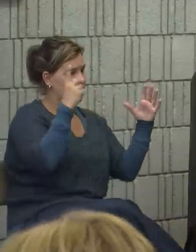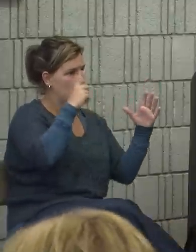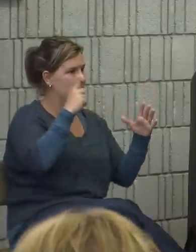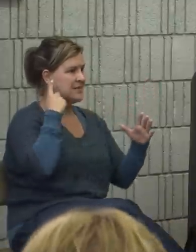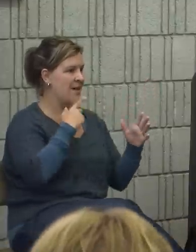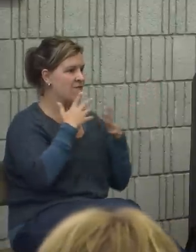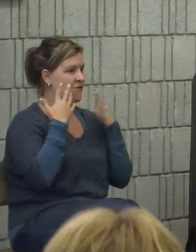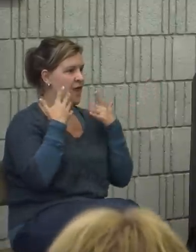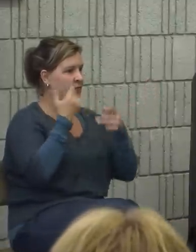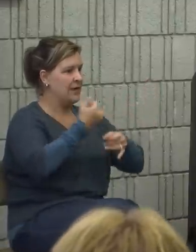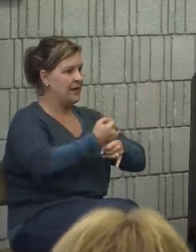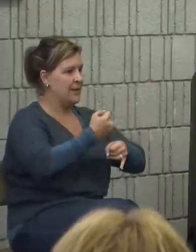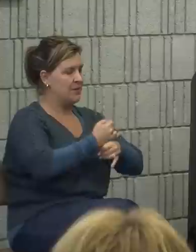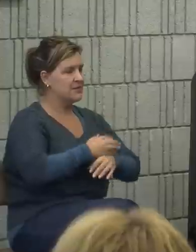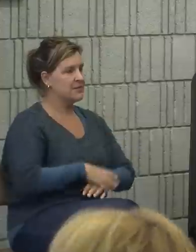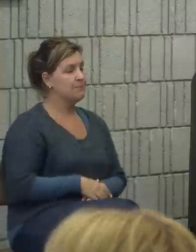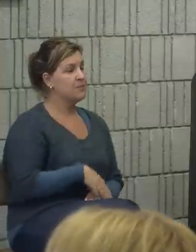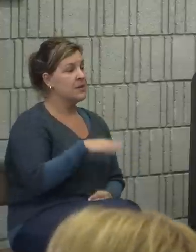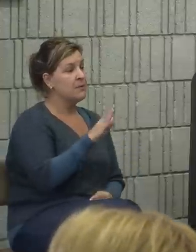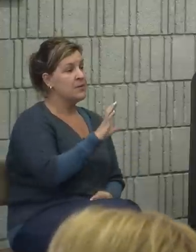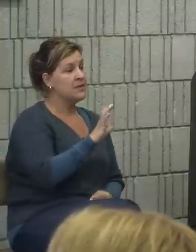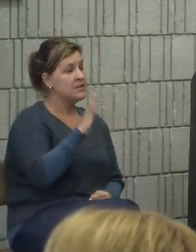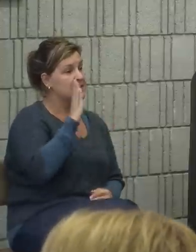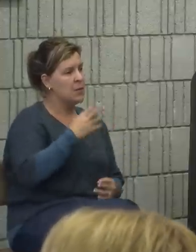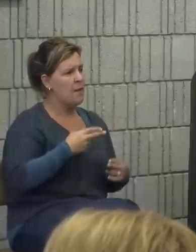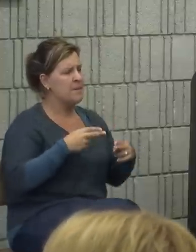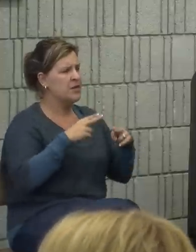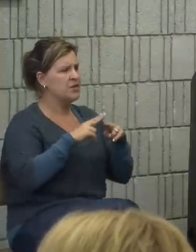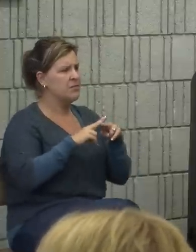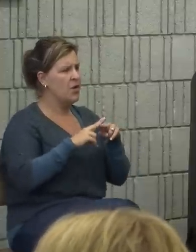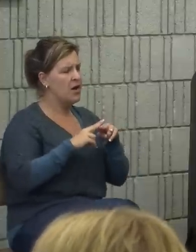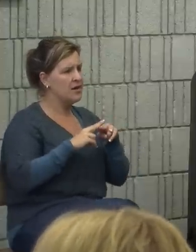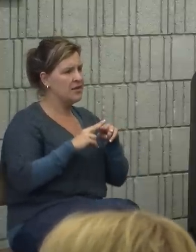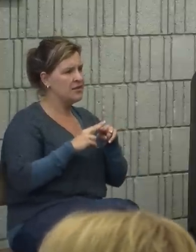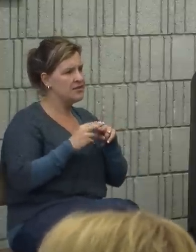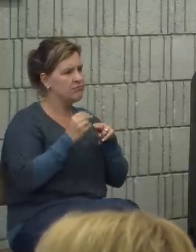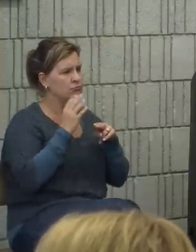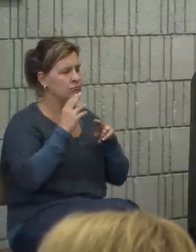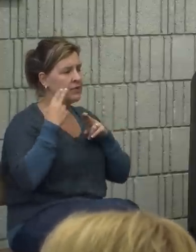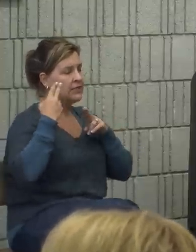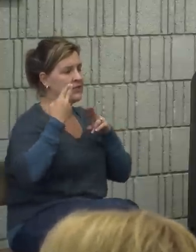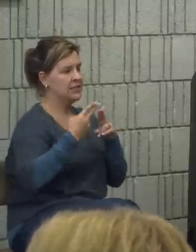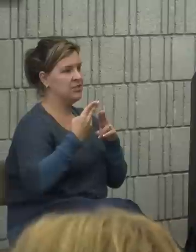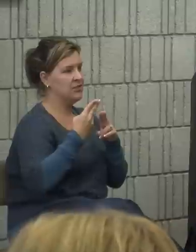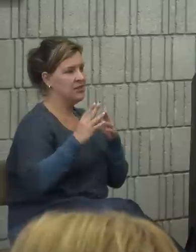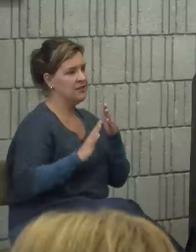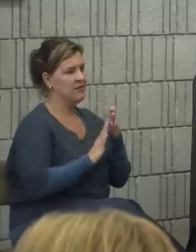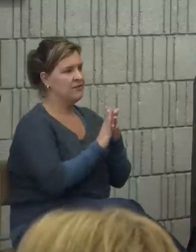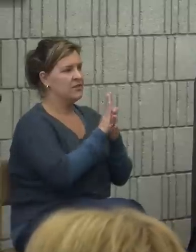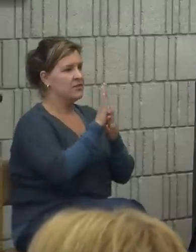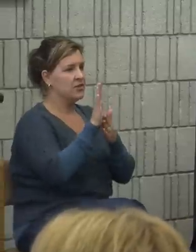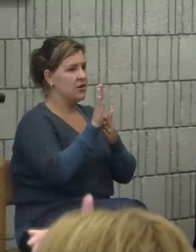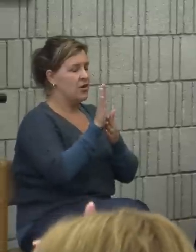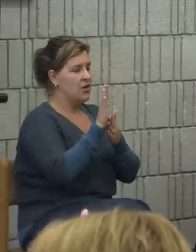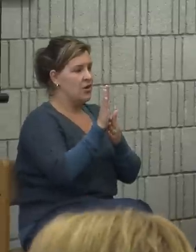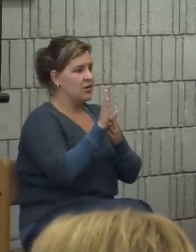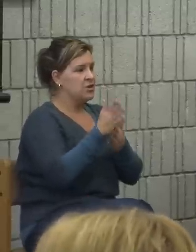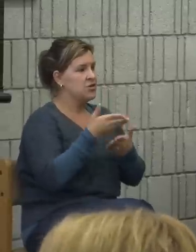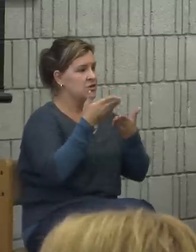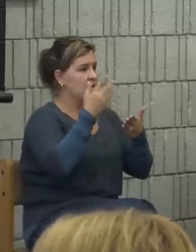Bristol Community College will build upon its rich history as a premier higher education institution serving deaf and hard of